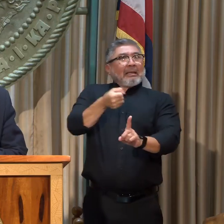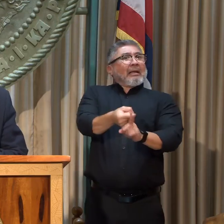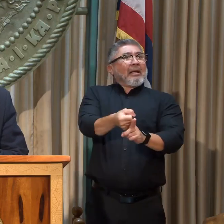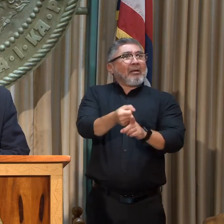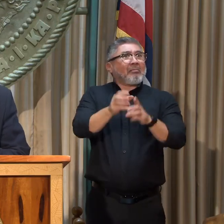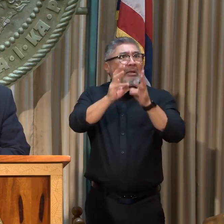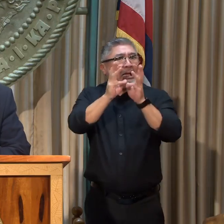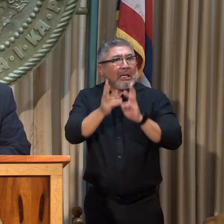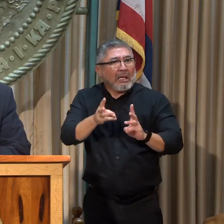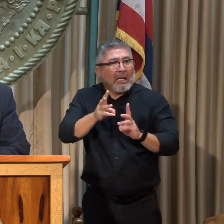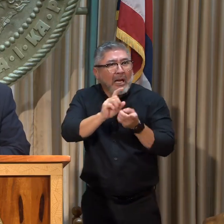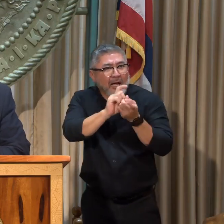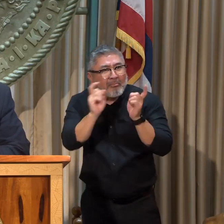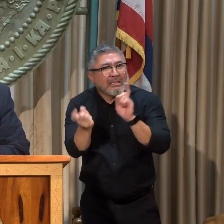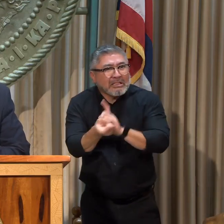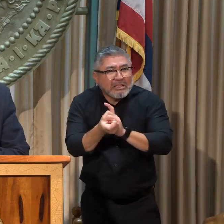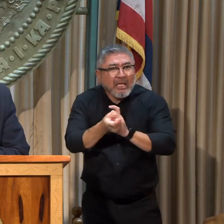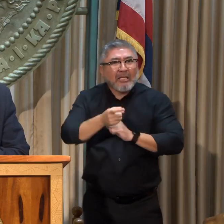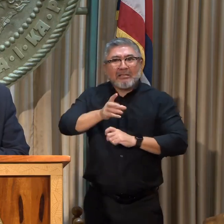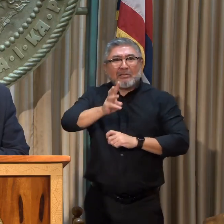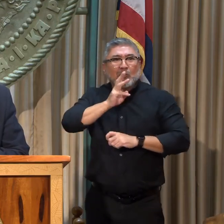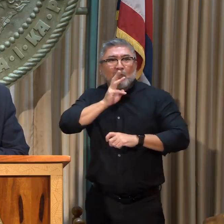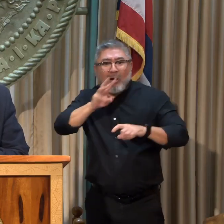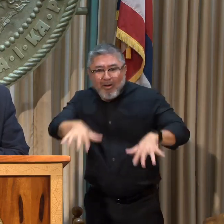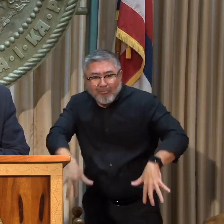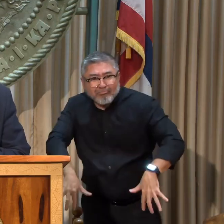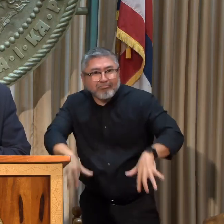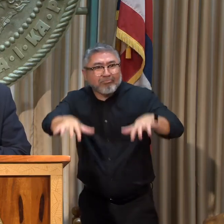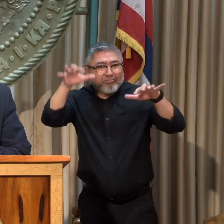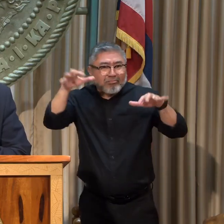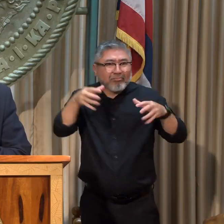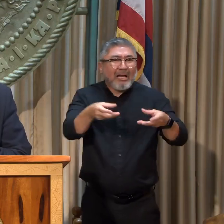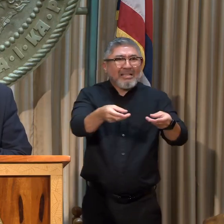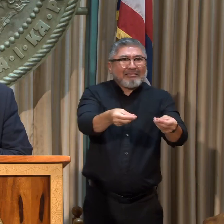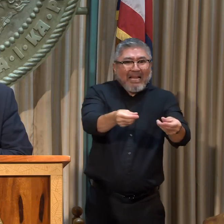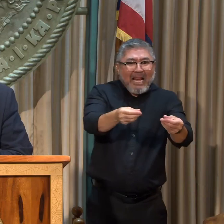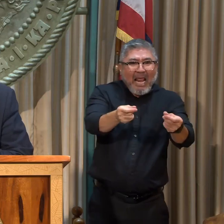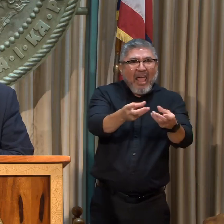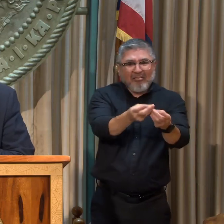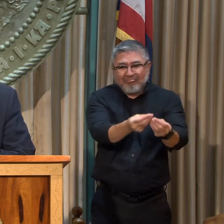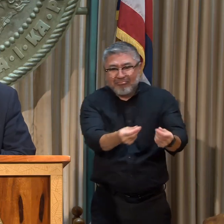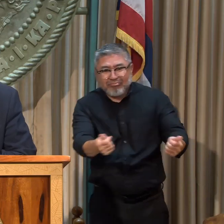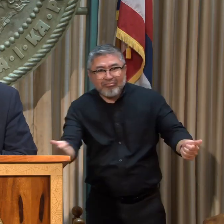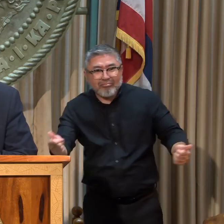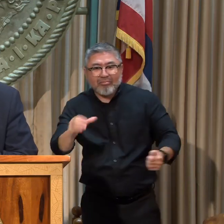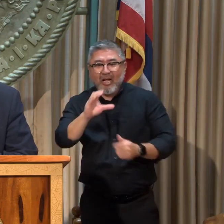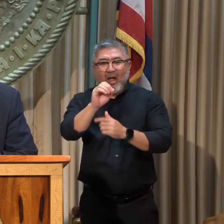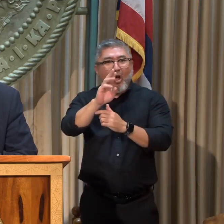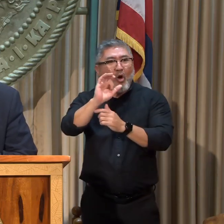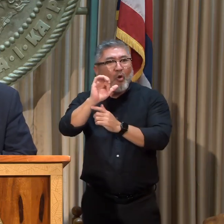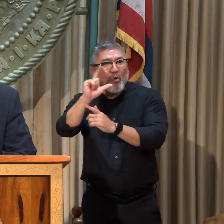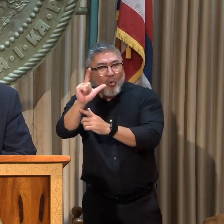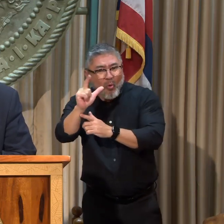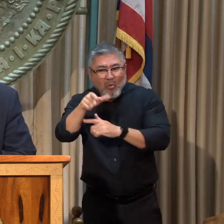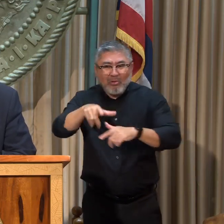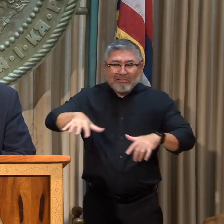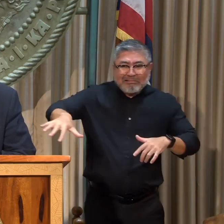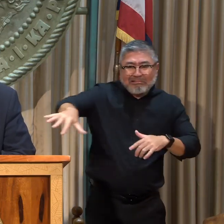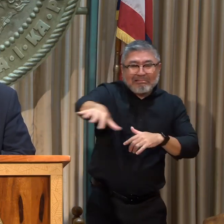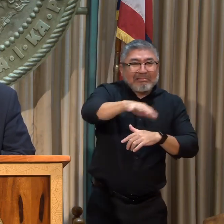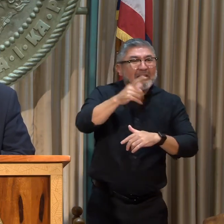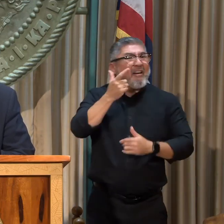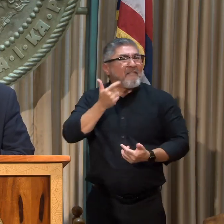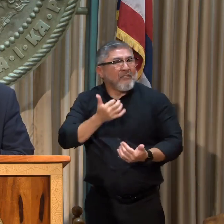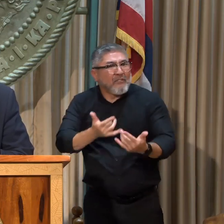coastal erosion, extreme weather events, as we saw in Maui, coral bleaching, which is devastating to the